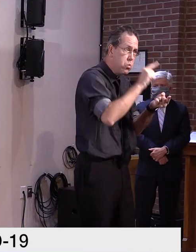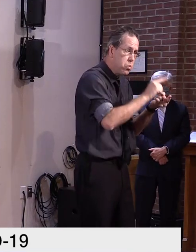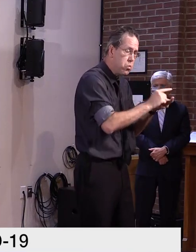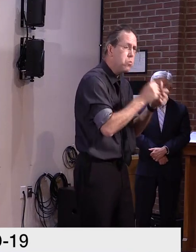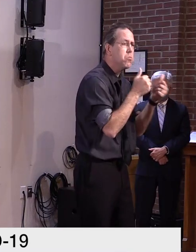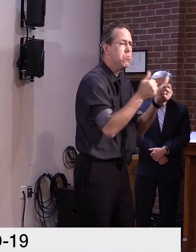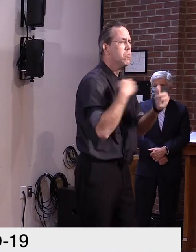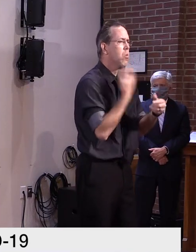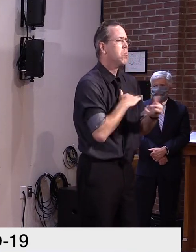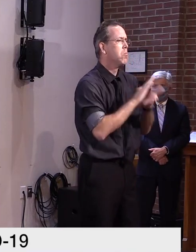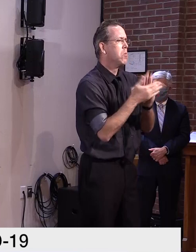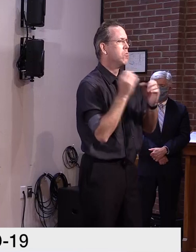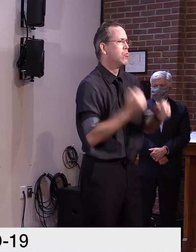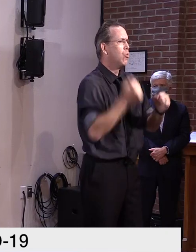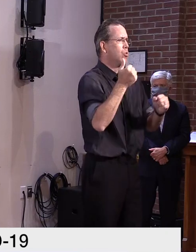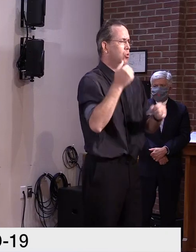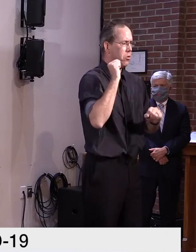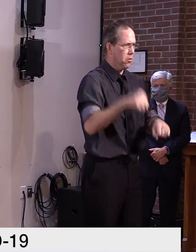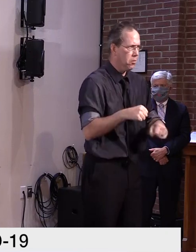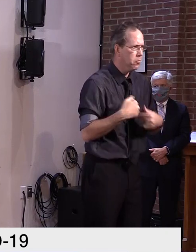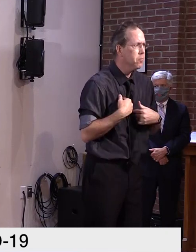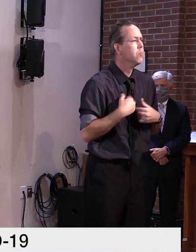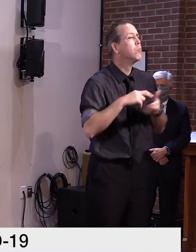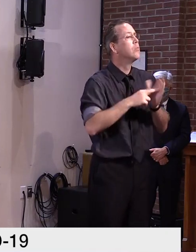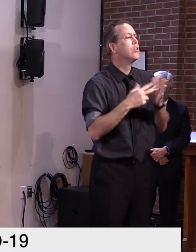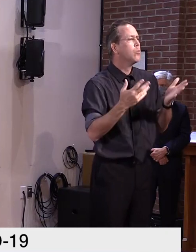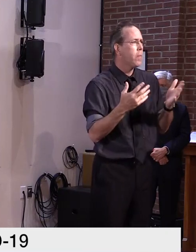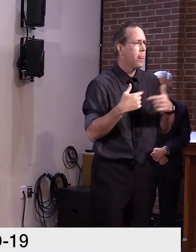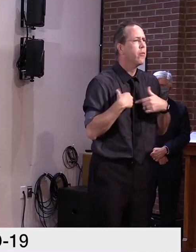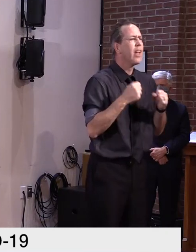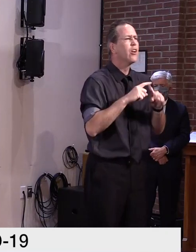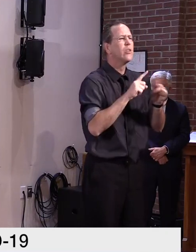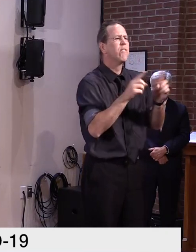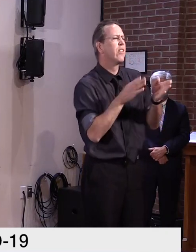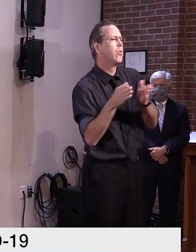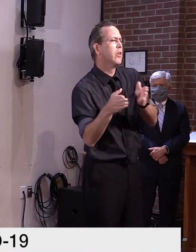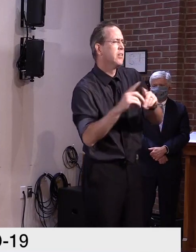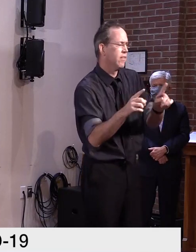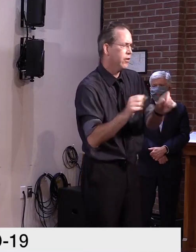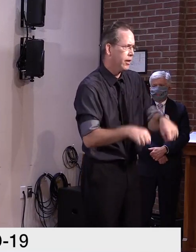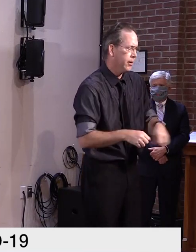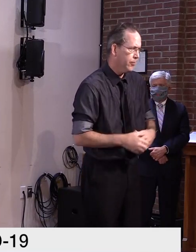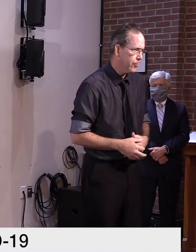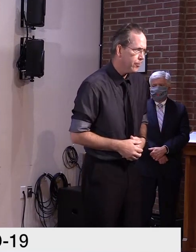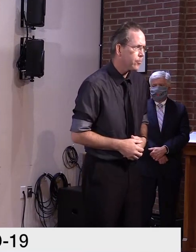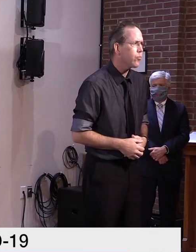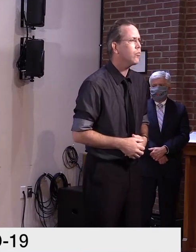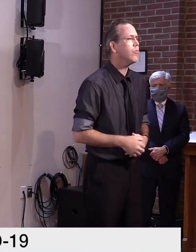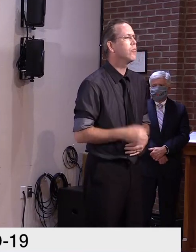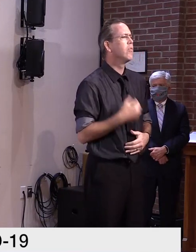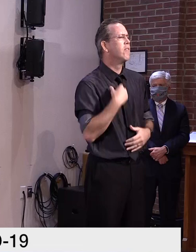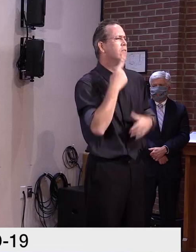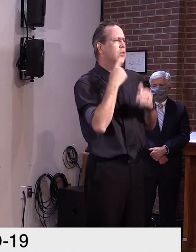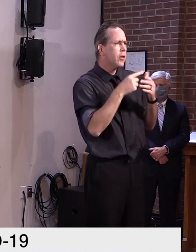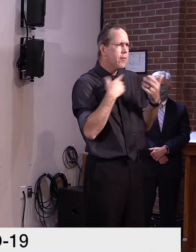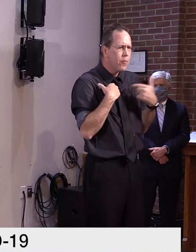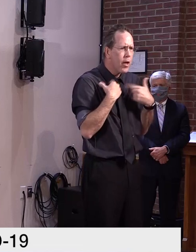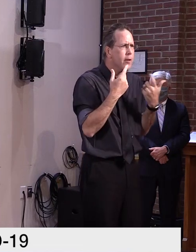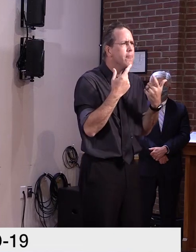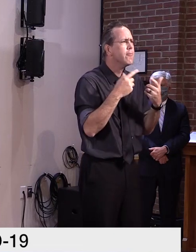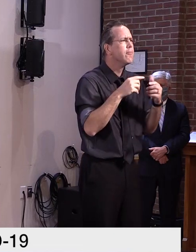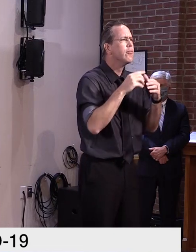pandemic has meant doing things differently. And to me, it's been a pathway to innovate and improve.